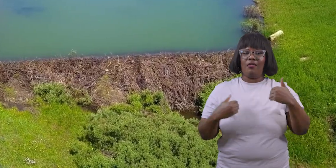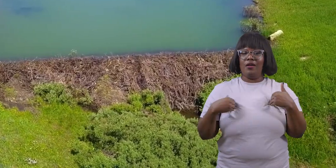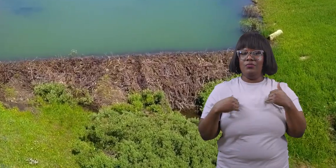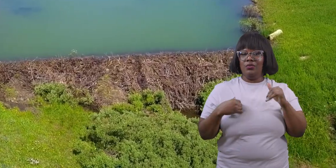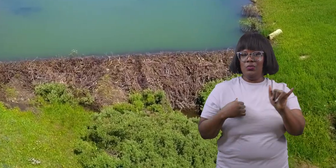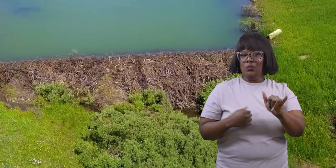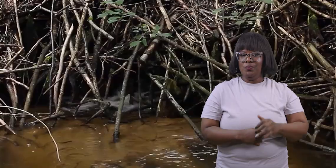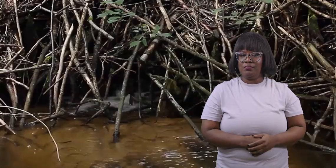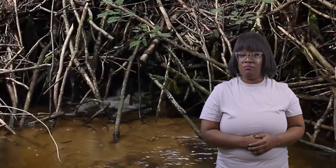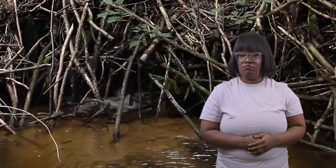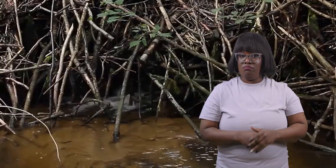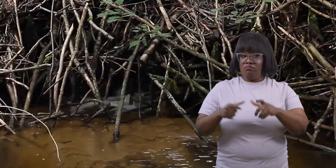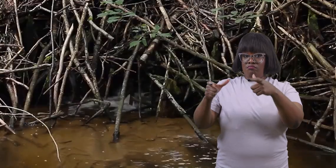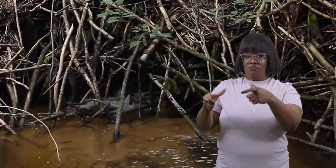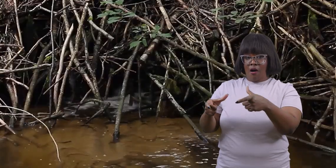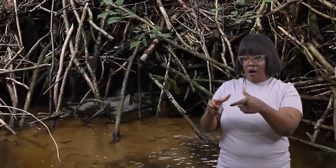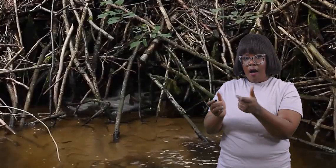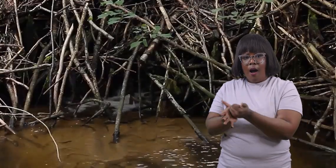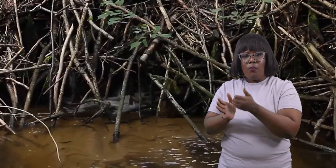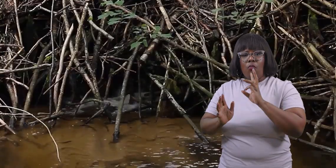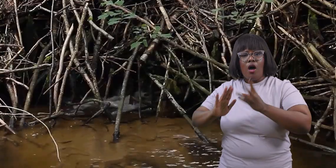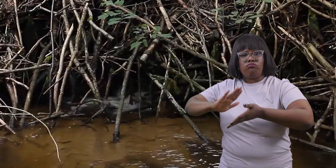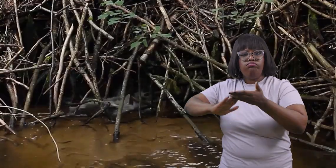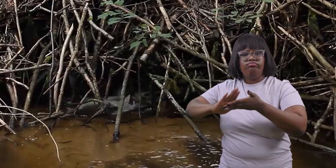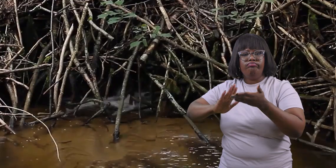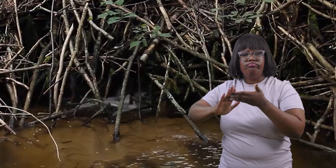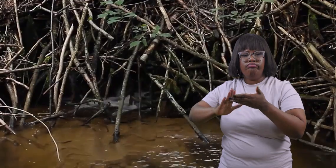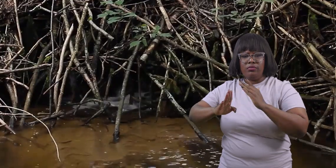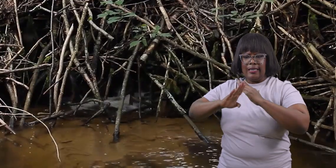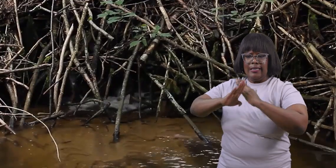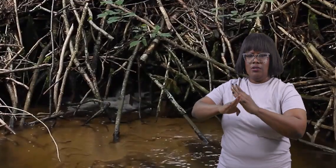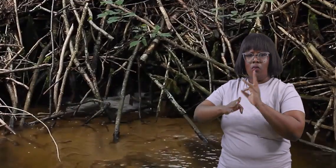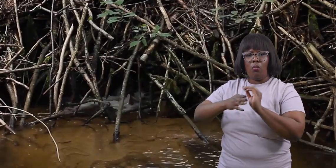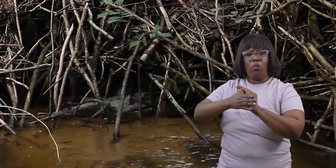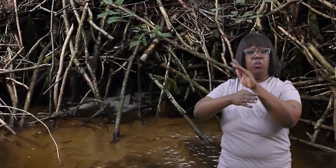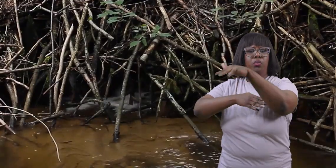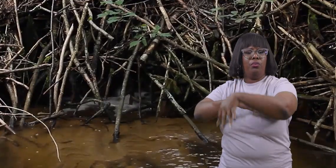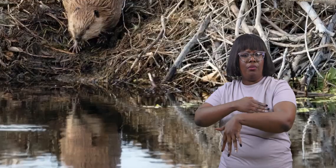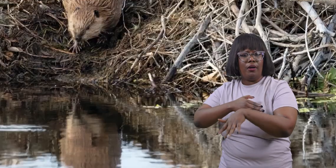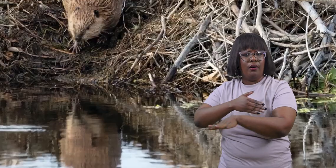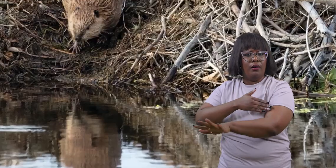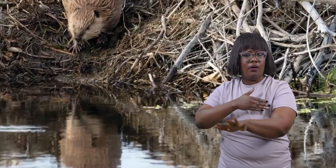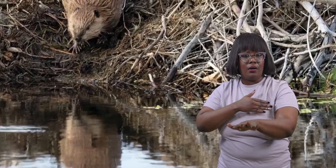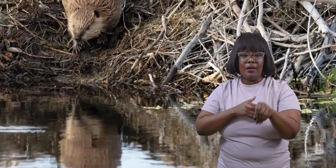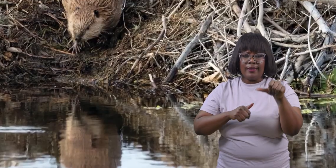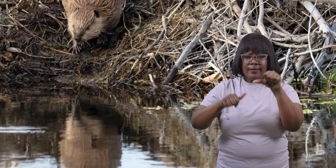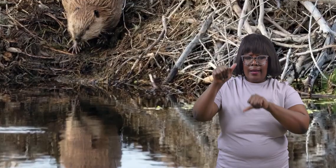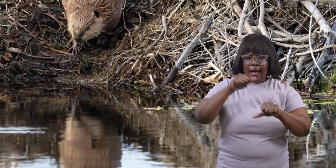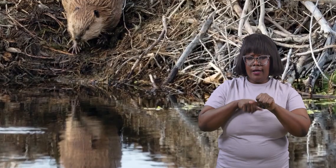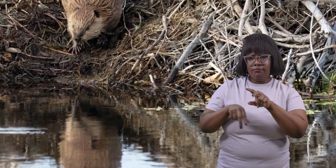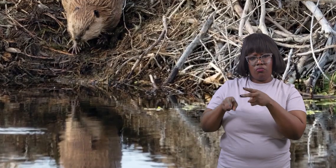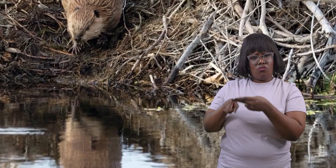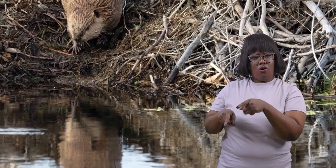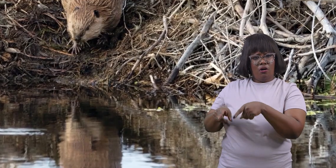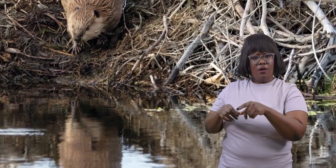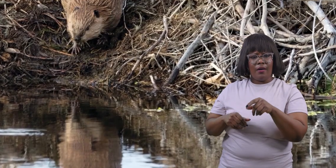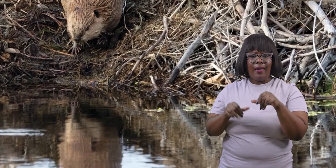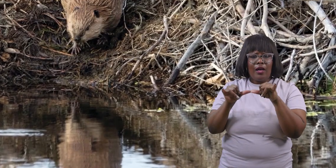animals the ponds help regulate water flow and prevent floods downstream scientists call these dams engineered